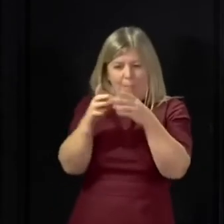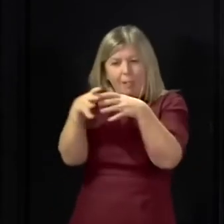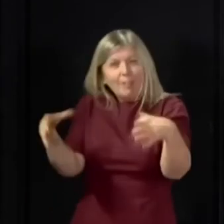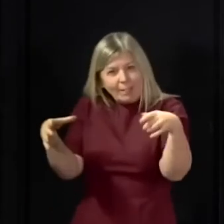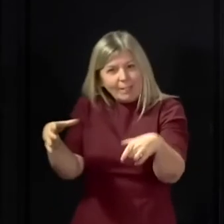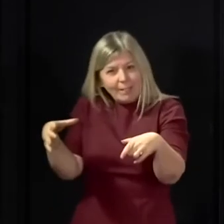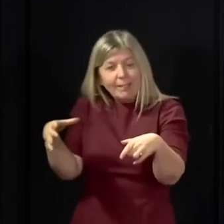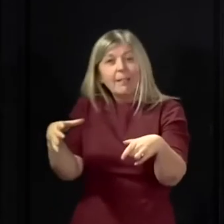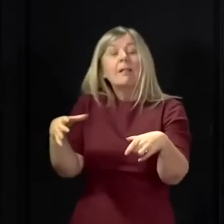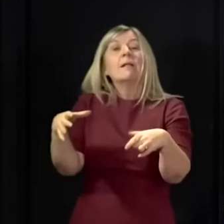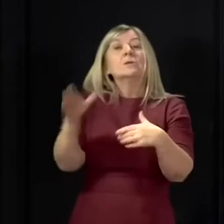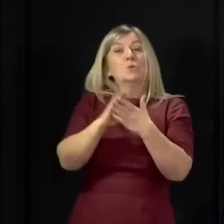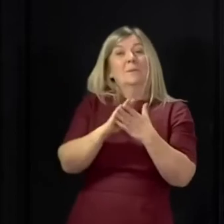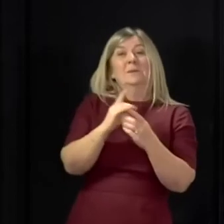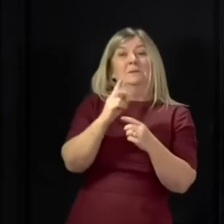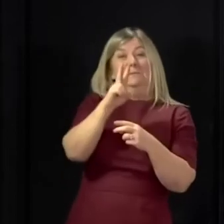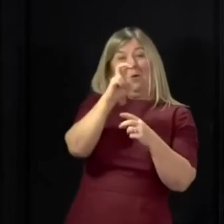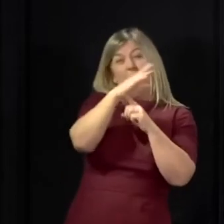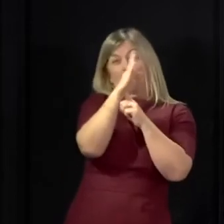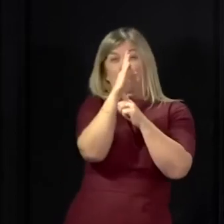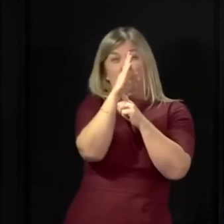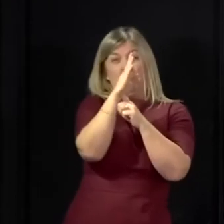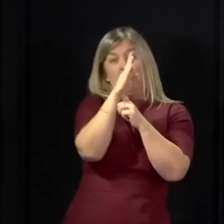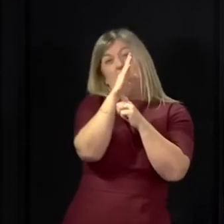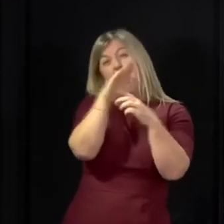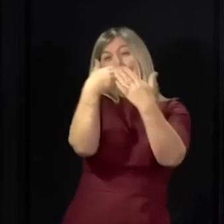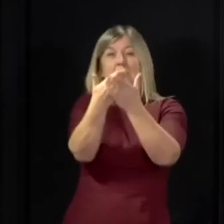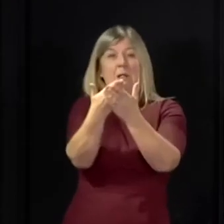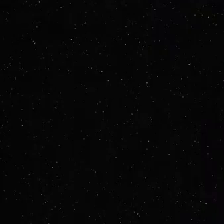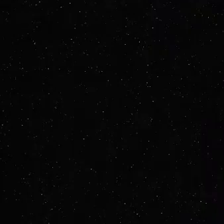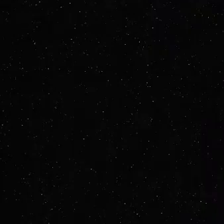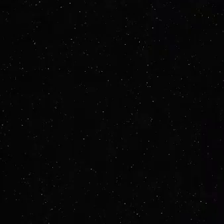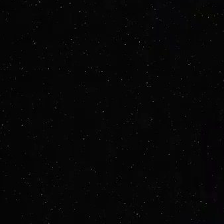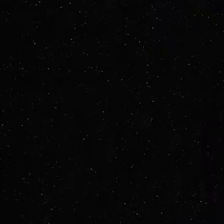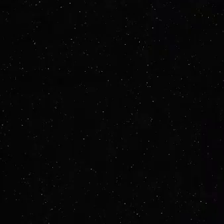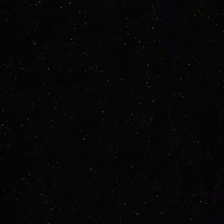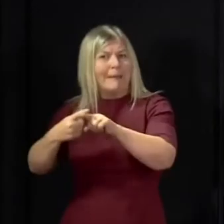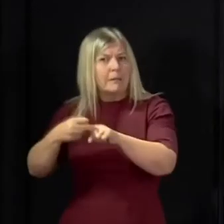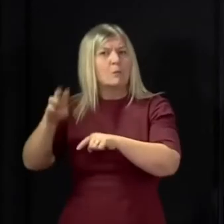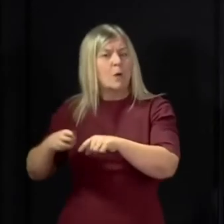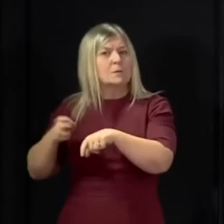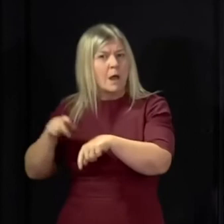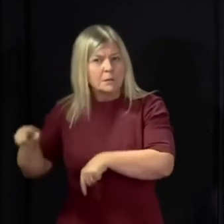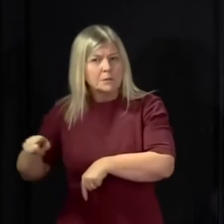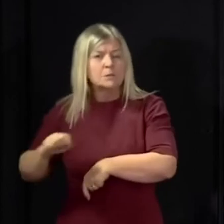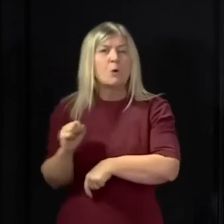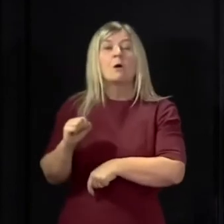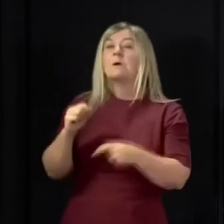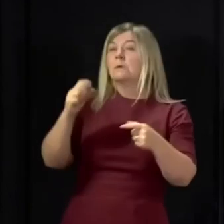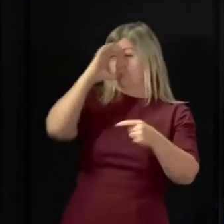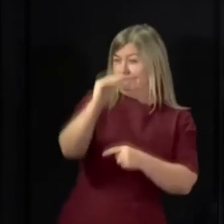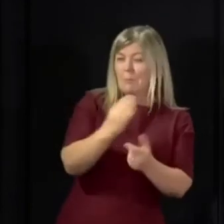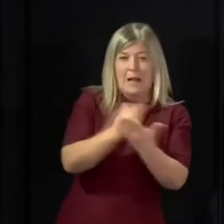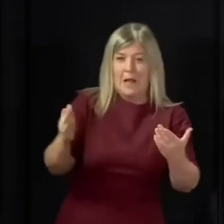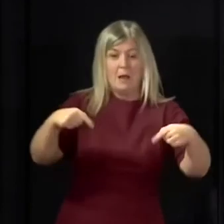past midnight on Christmas Day to midnight going into Boxing Day. At this stage there is no evidence to